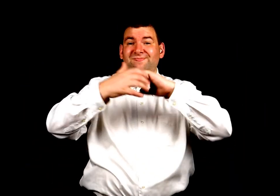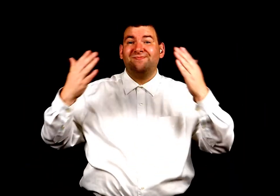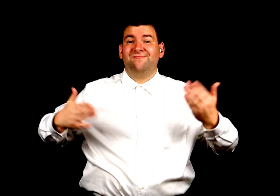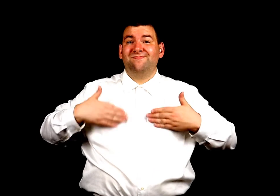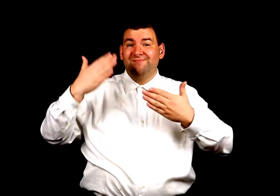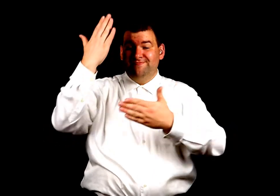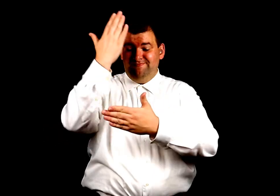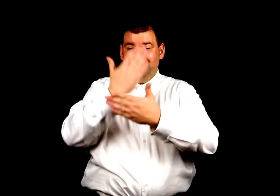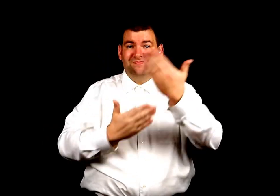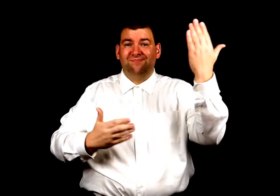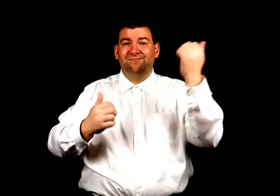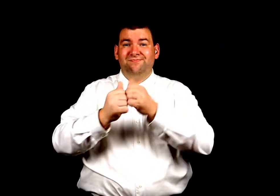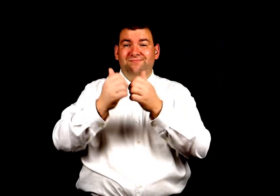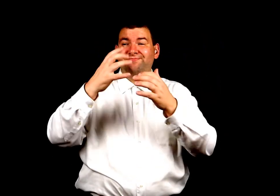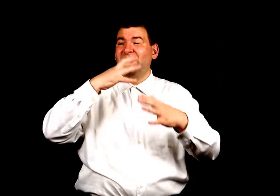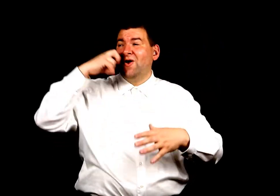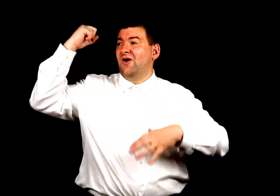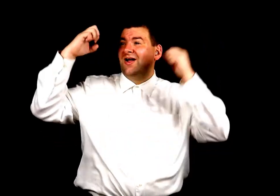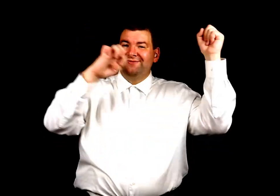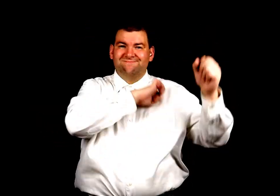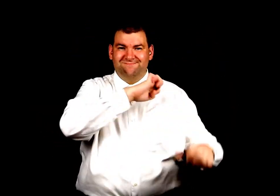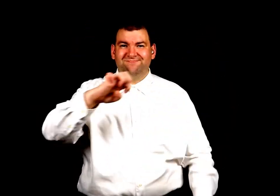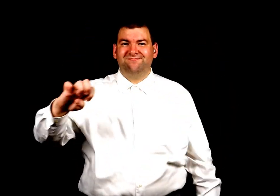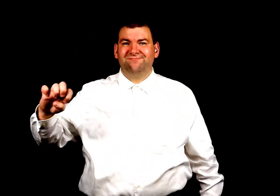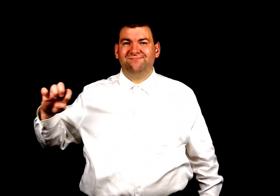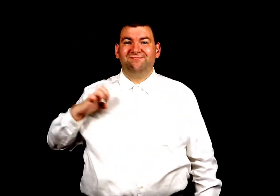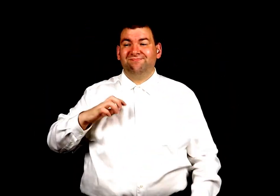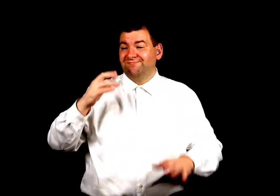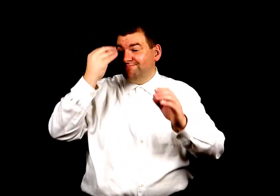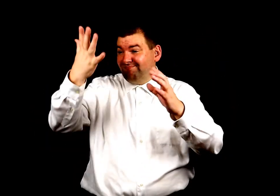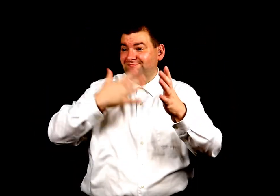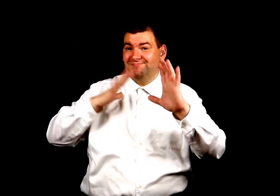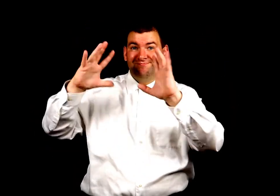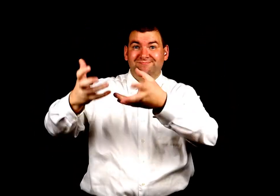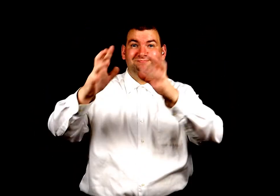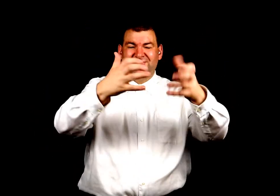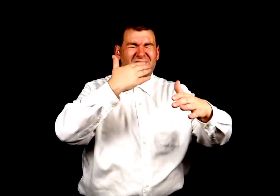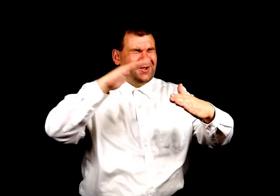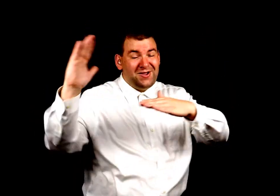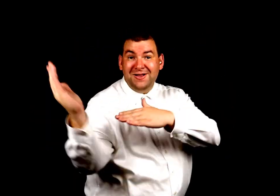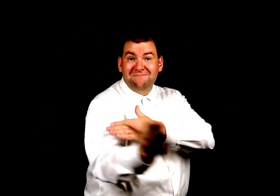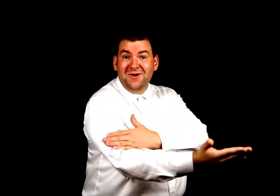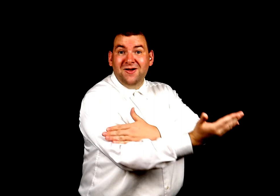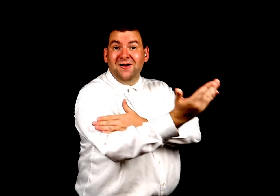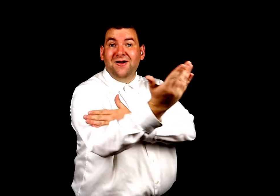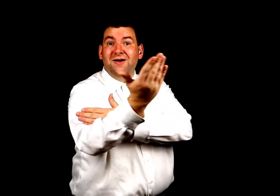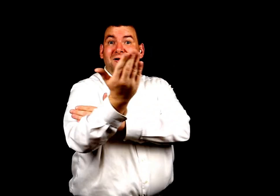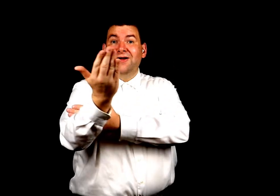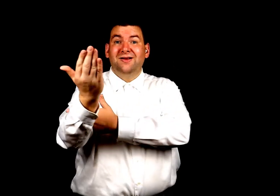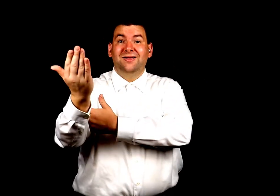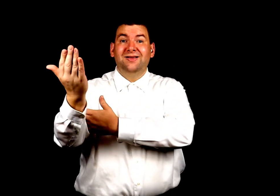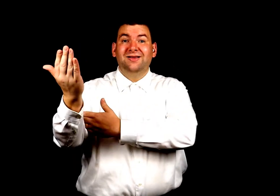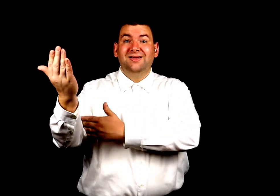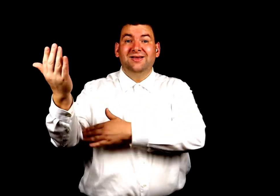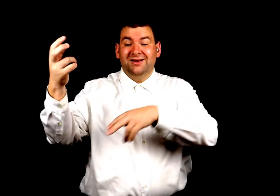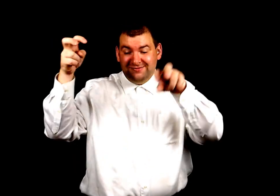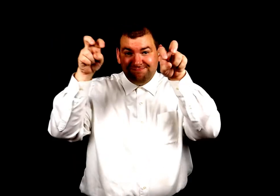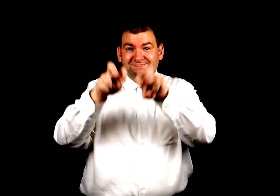be done with troubles and Yes, home on the